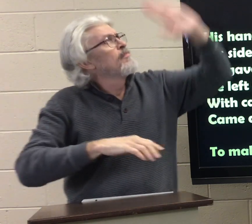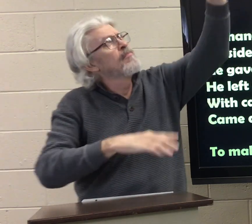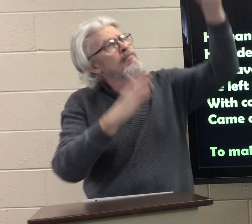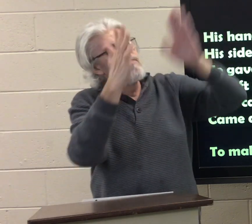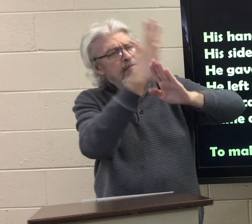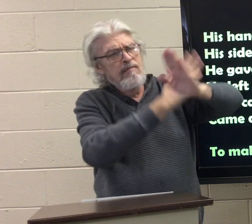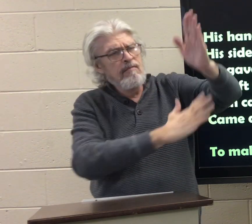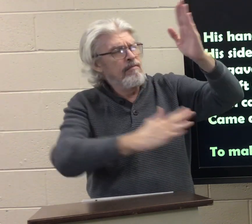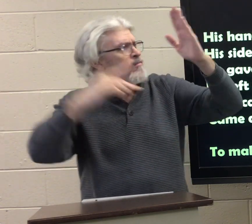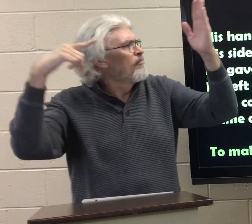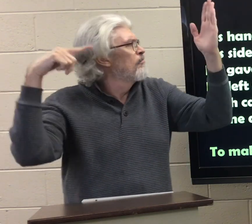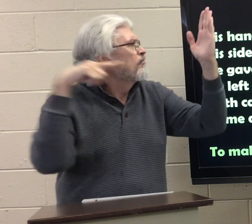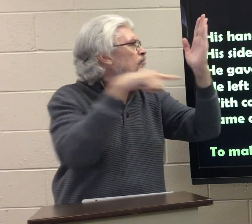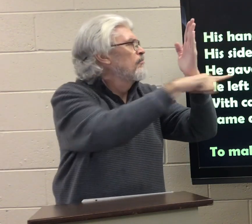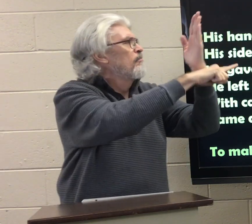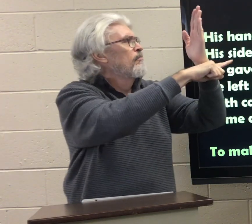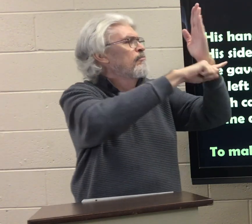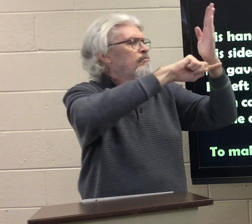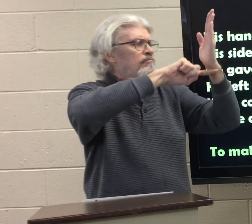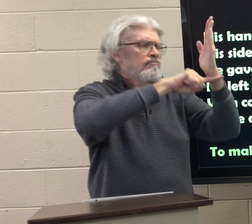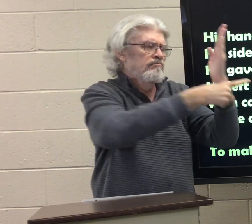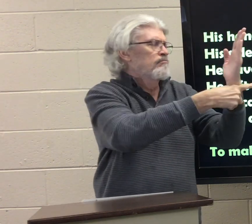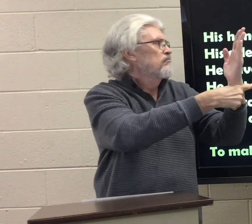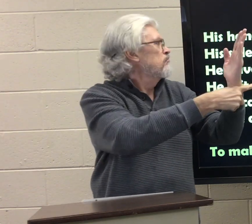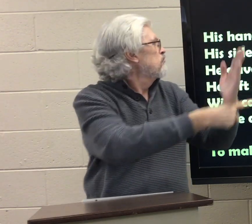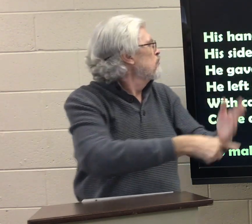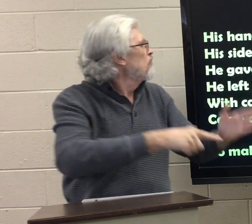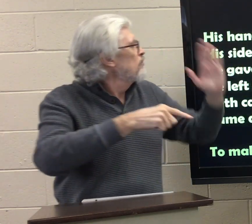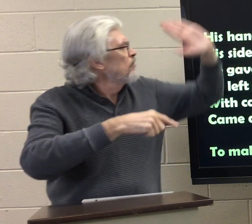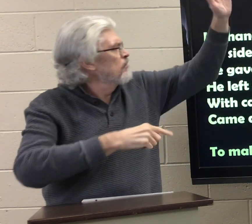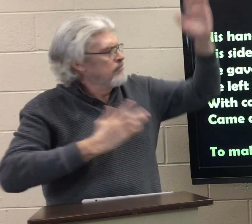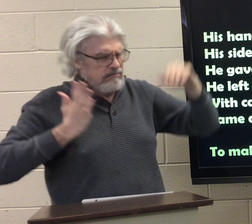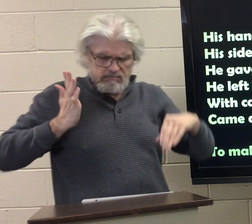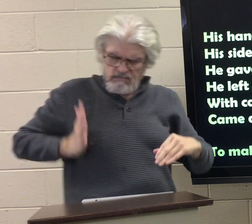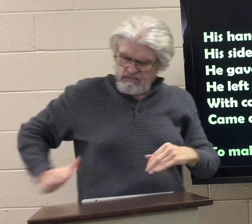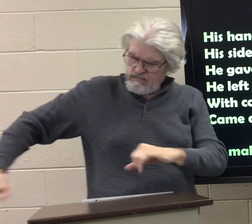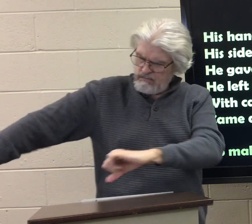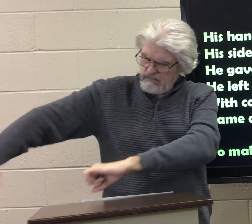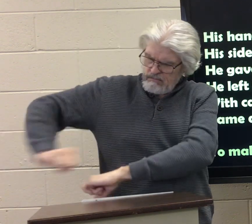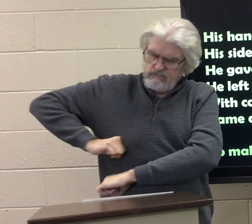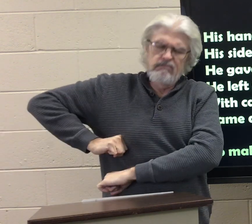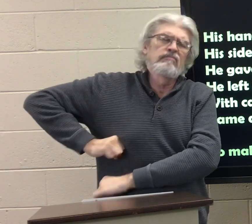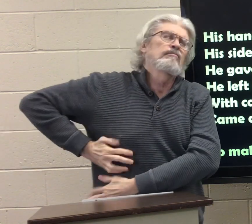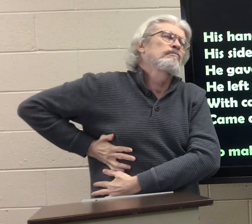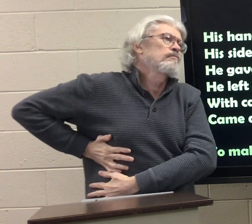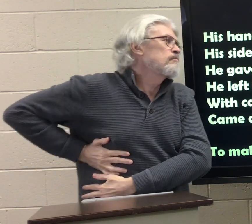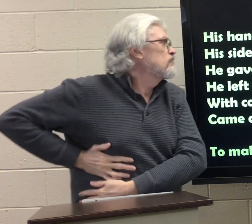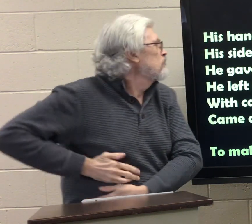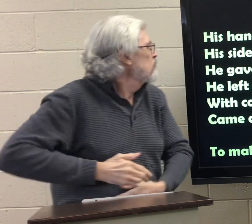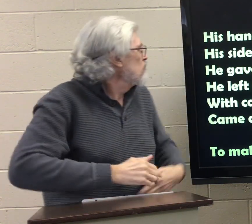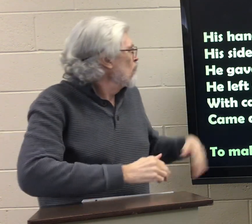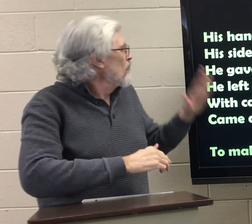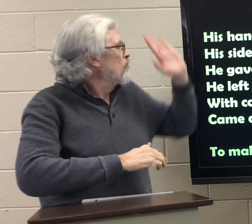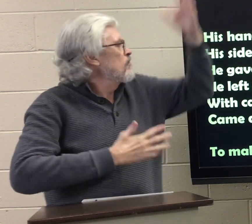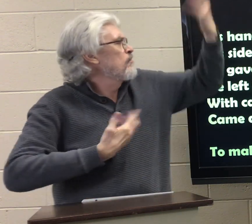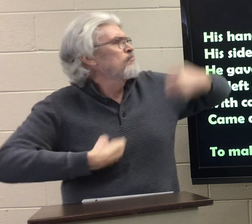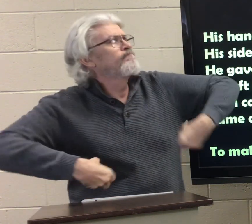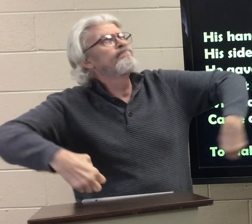His hands were nail scarred. His side was riven. He